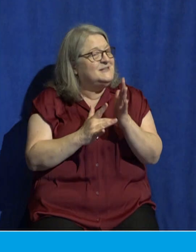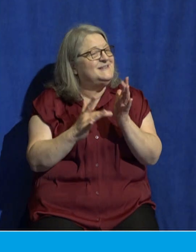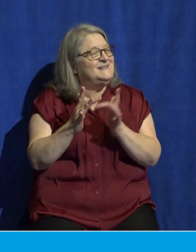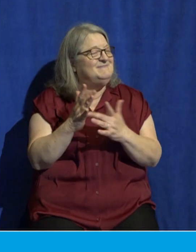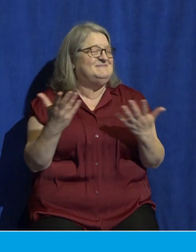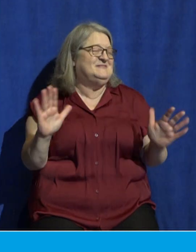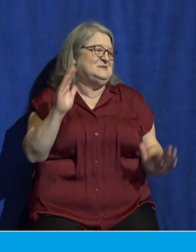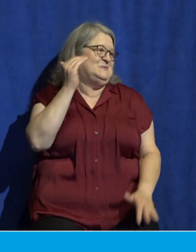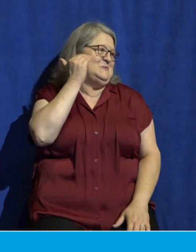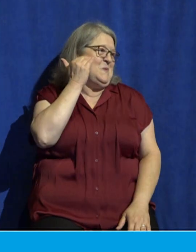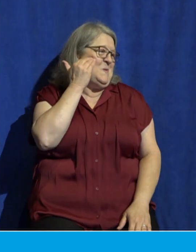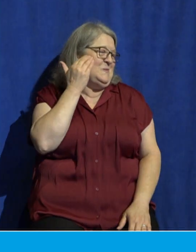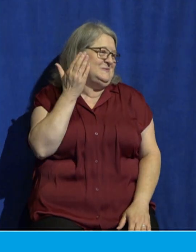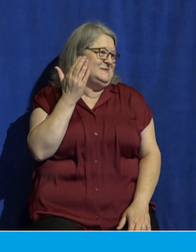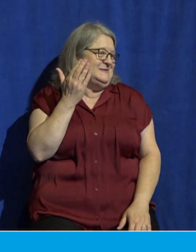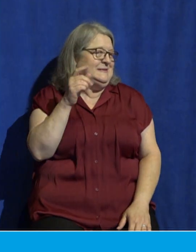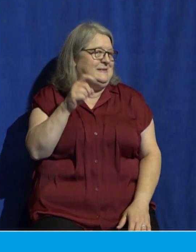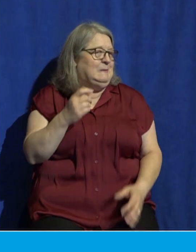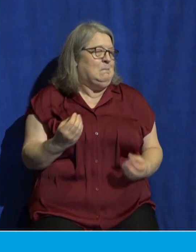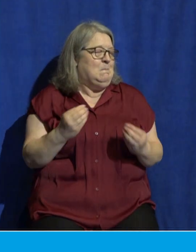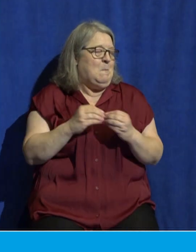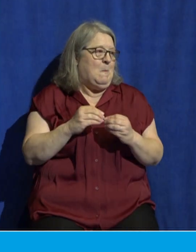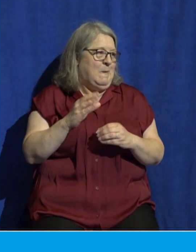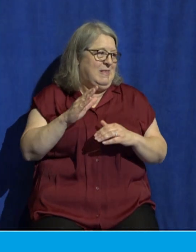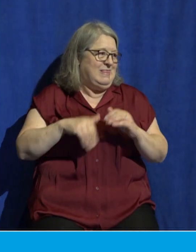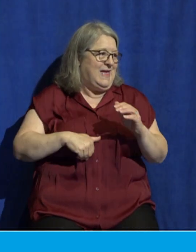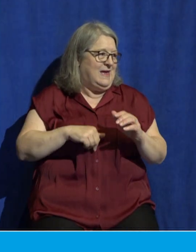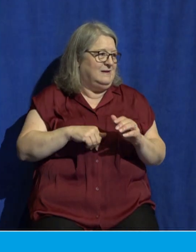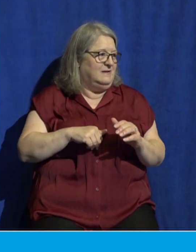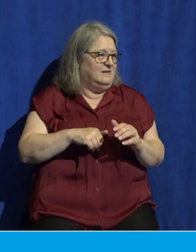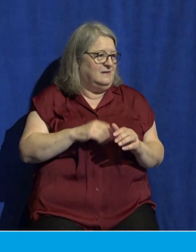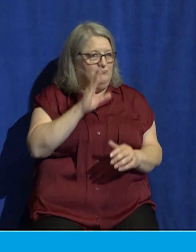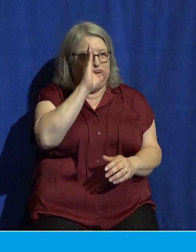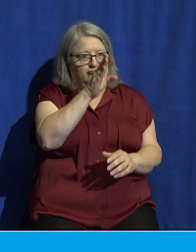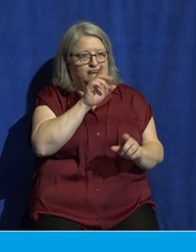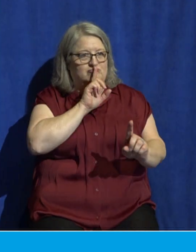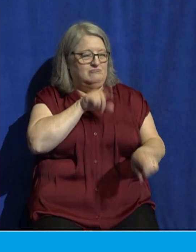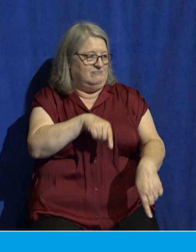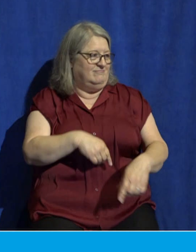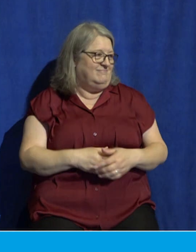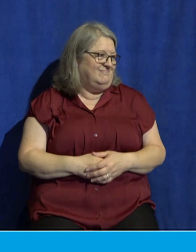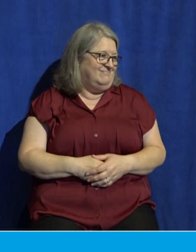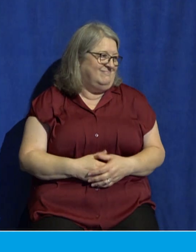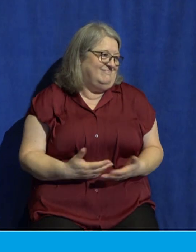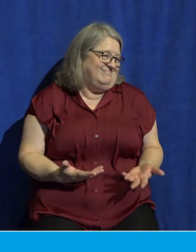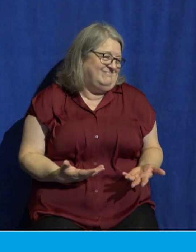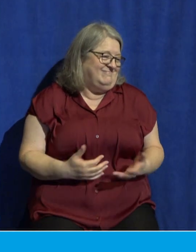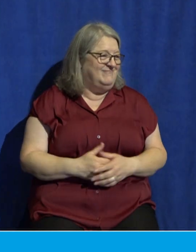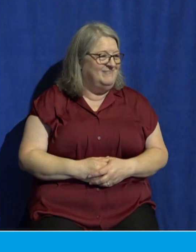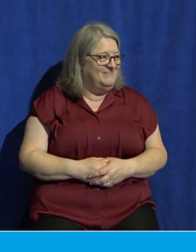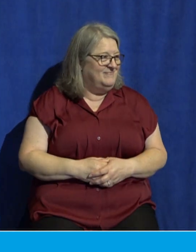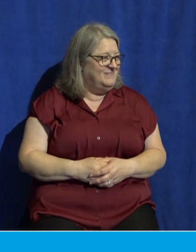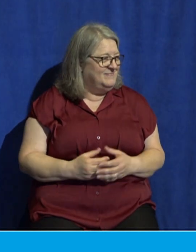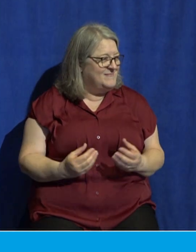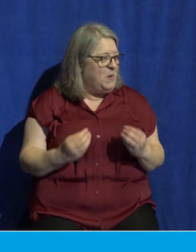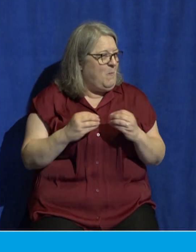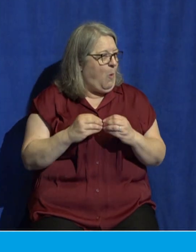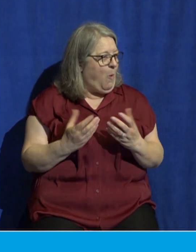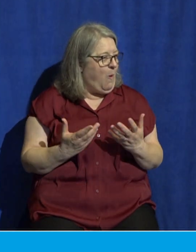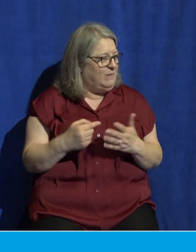we need something more than the answers to our questions. There is more that he wants to say to